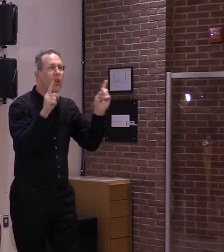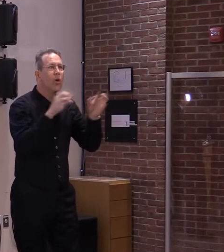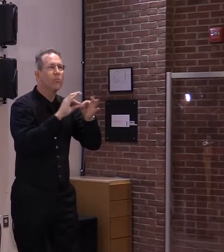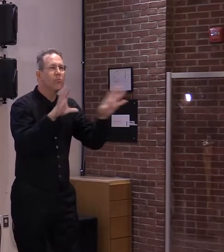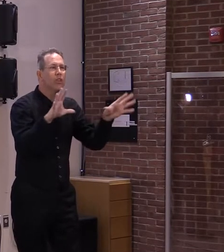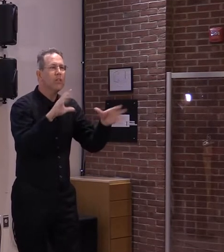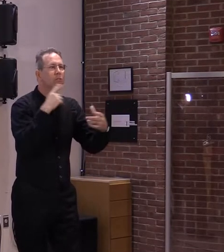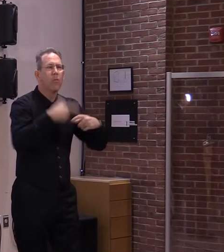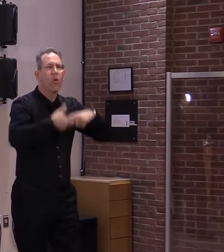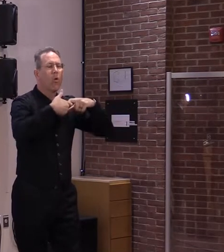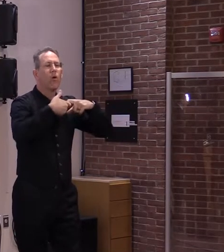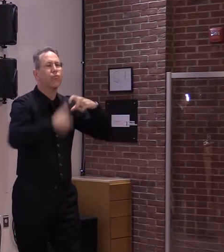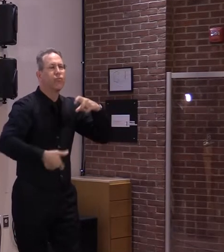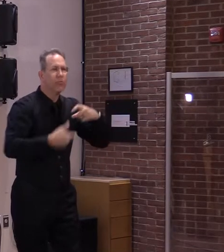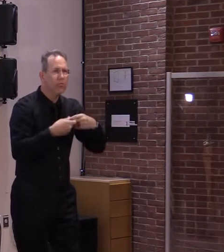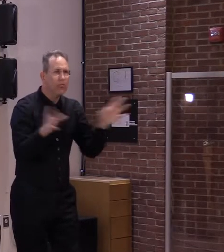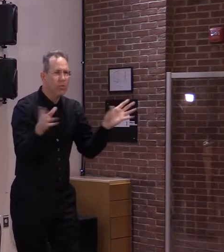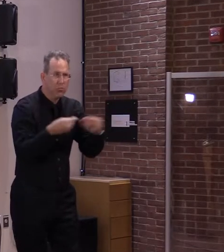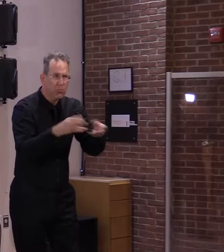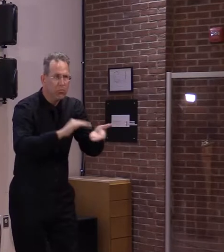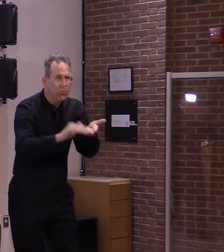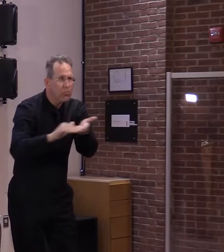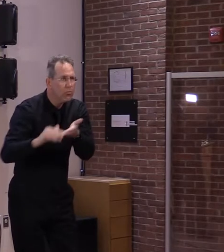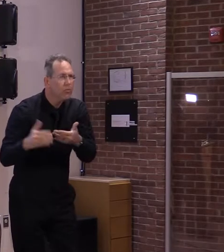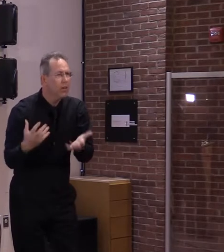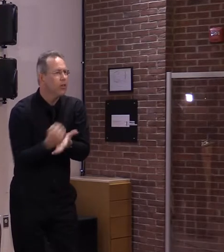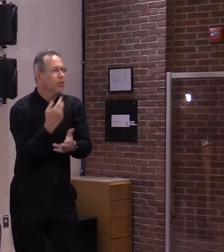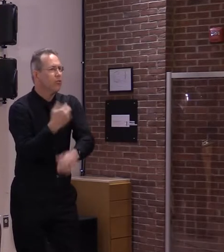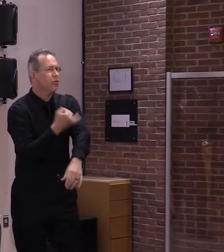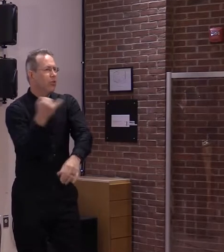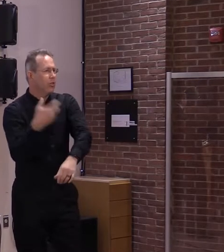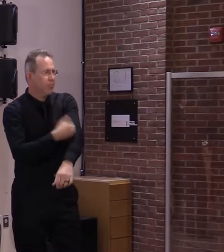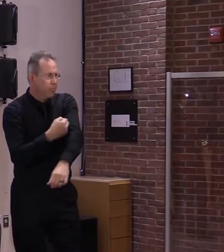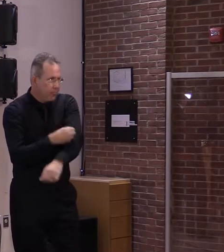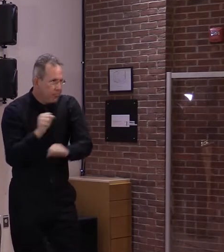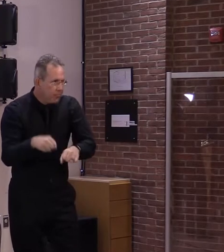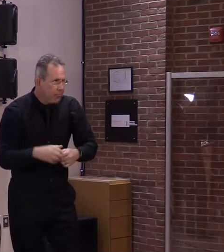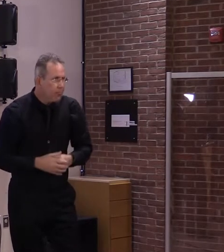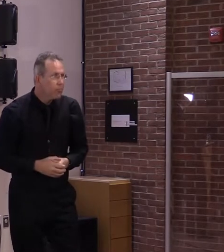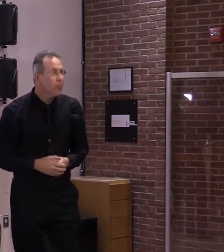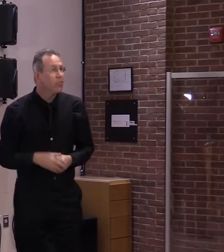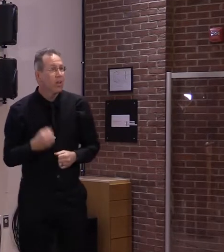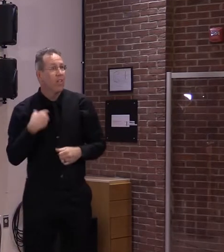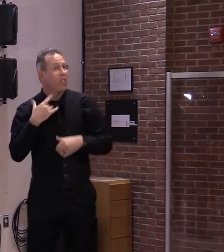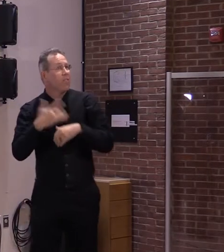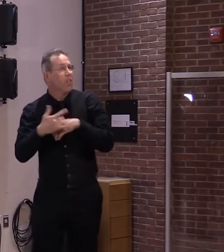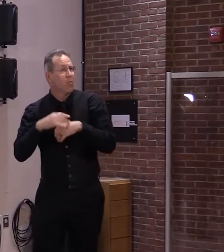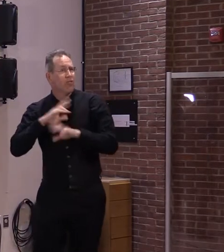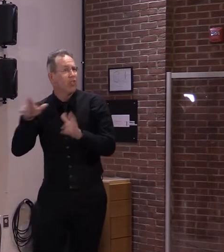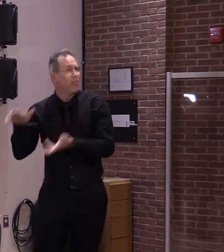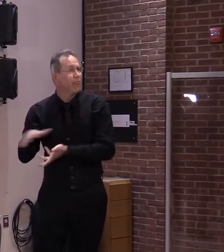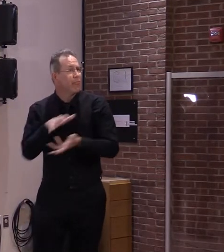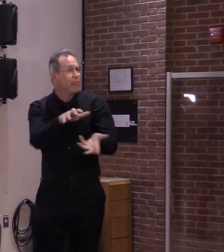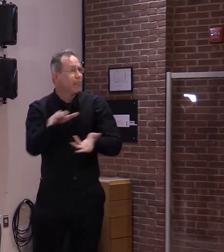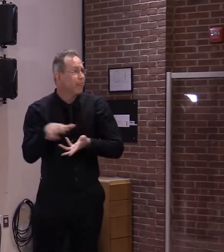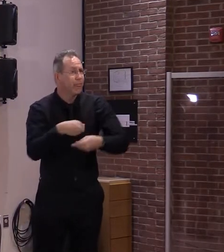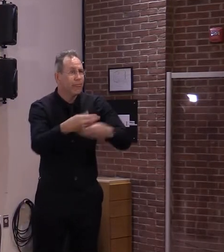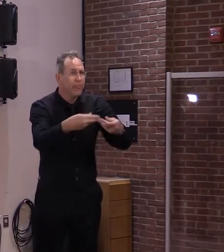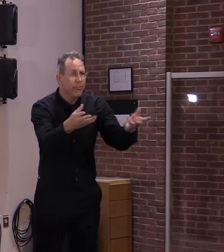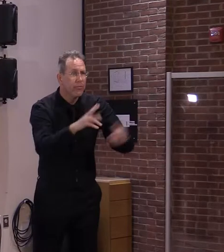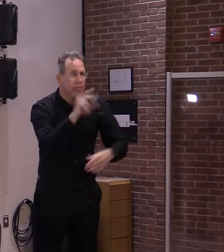there is now availability, you know, in the short and medium term to get vaccinated. So certainly encouraging Vermonters to do that.